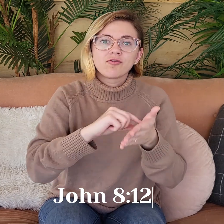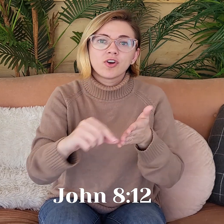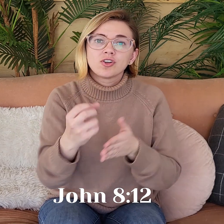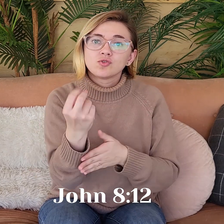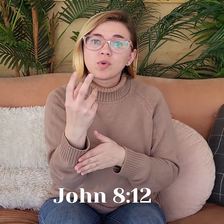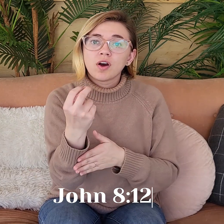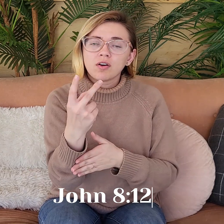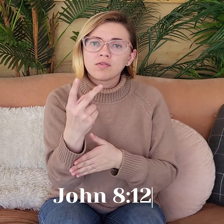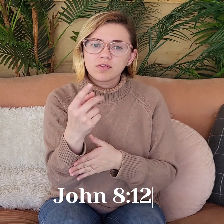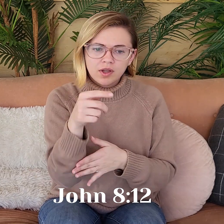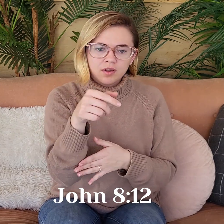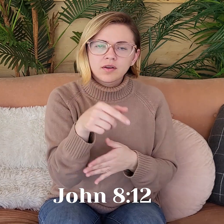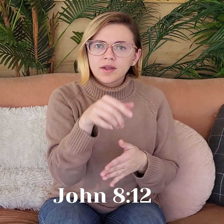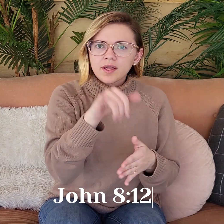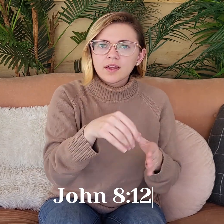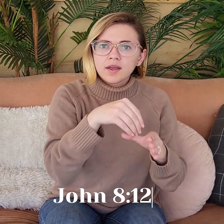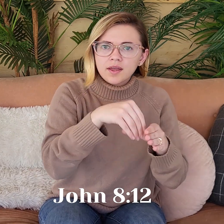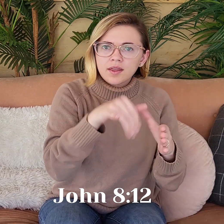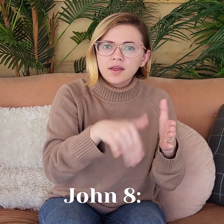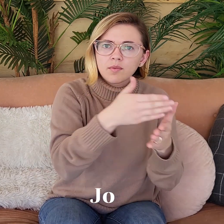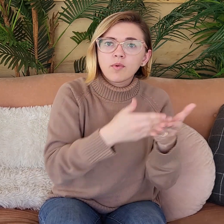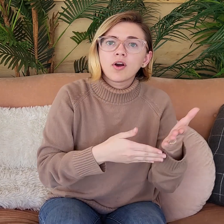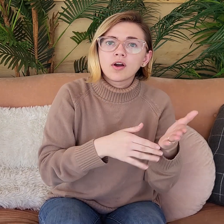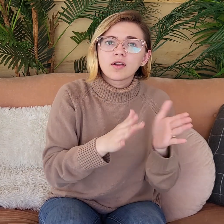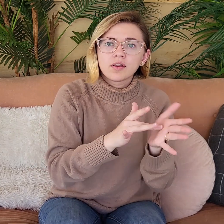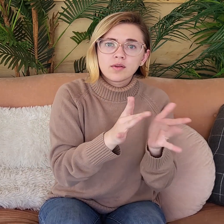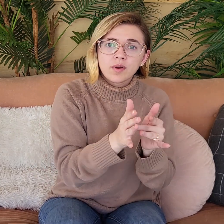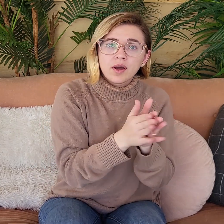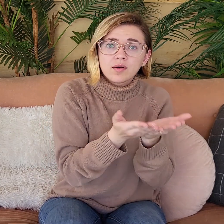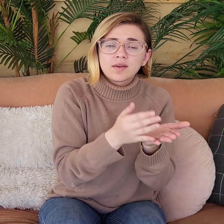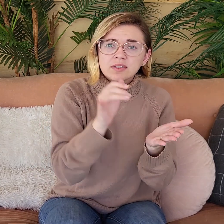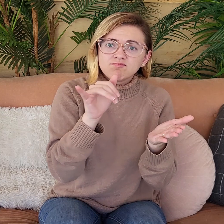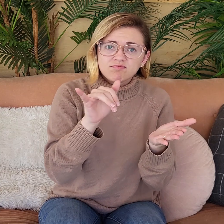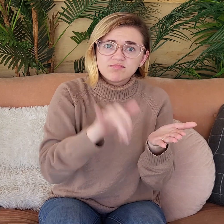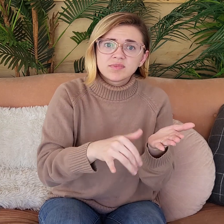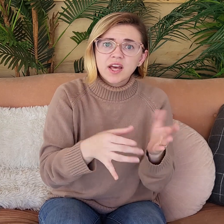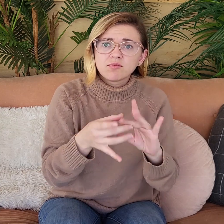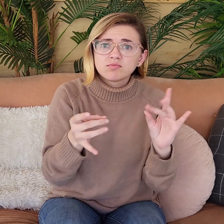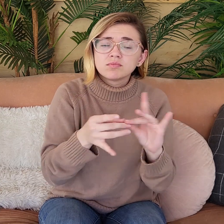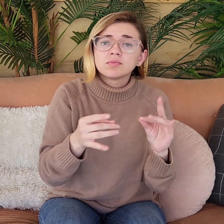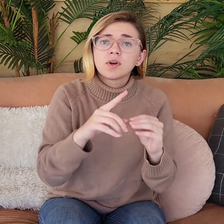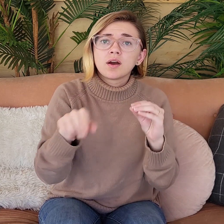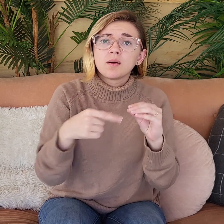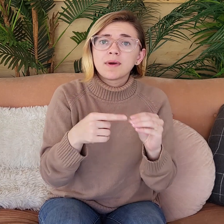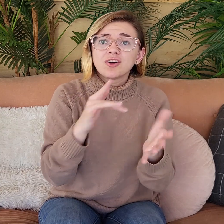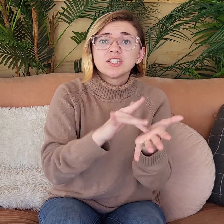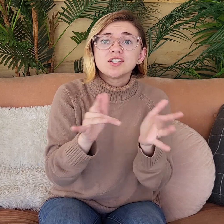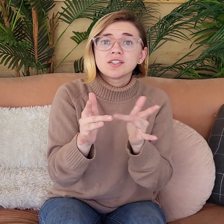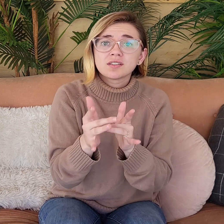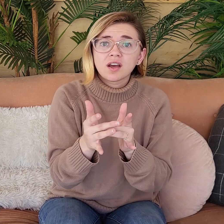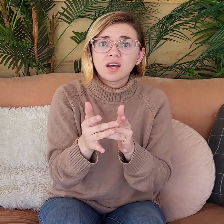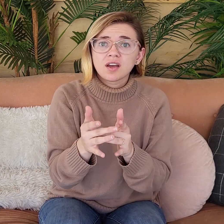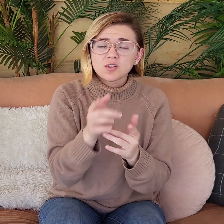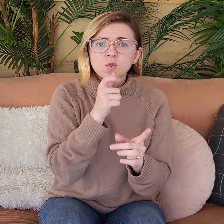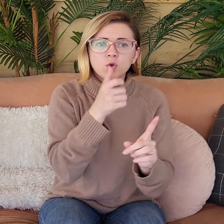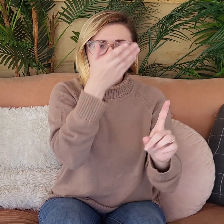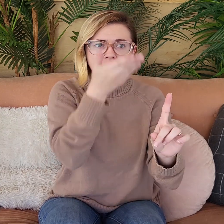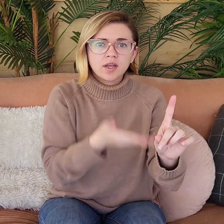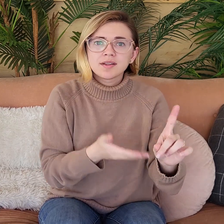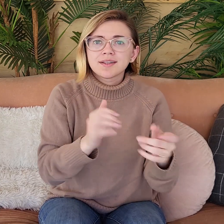John chapter 8 verse 12. And in that part of the Bible that talks about